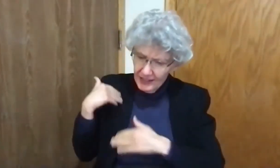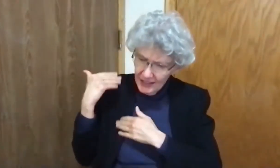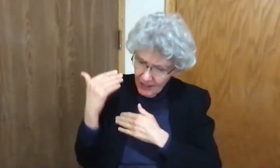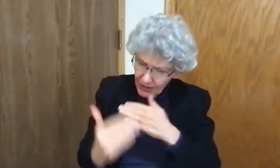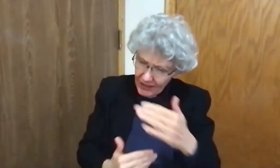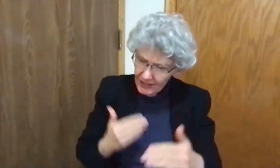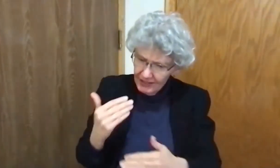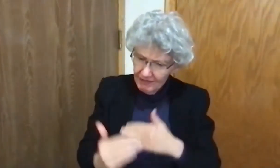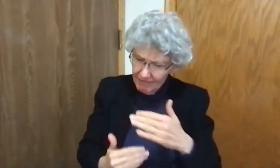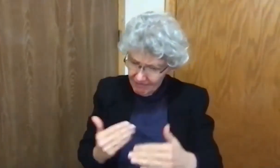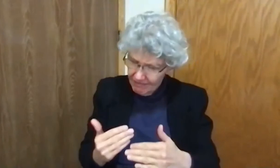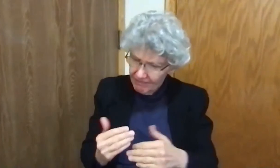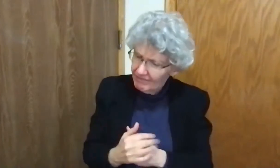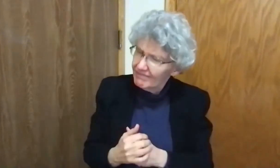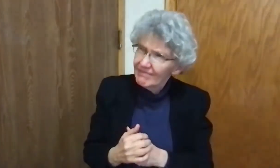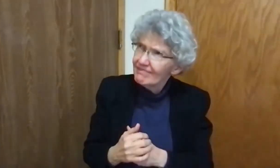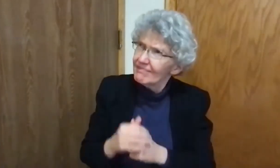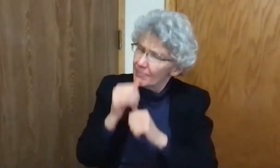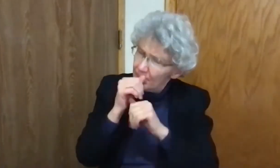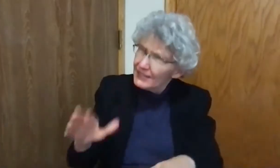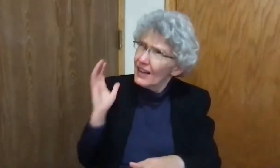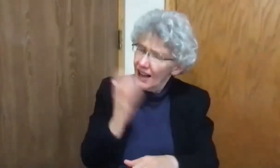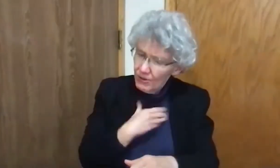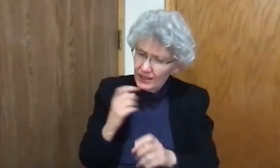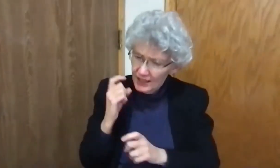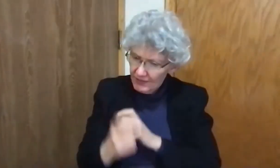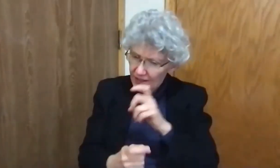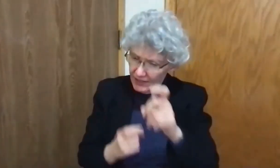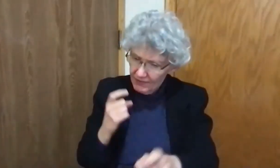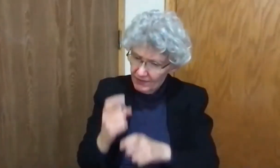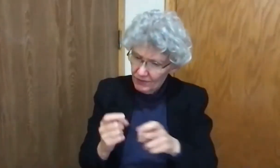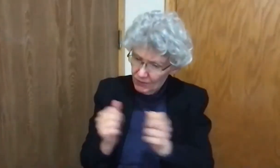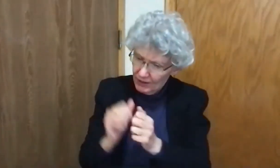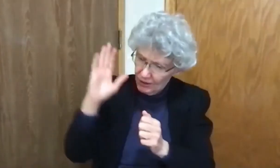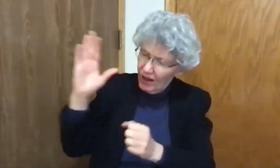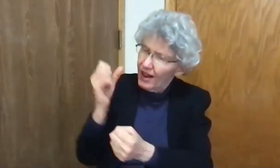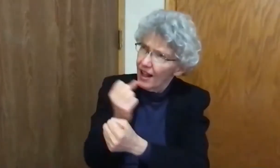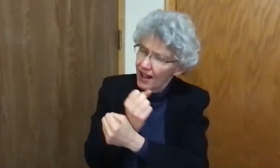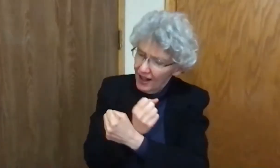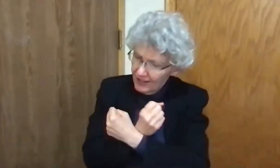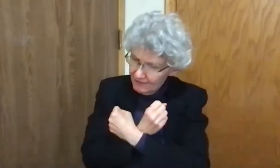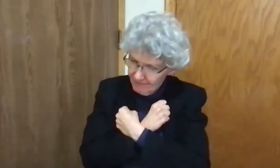compassion, peace, and generosity. Bless our gifts with your love.